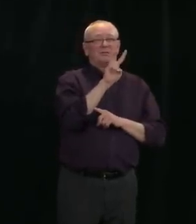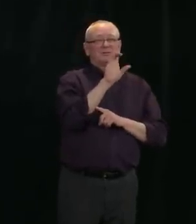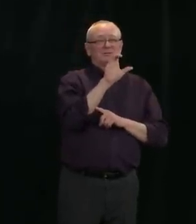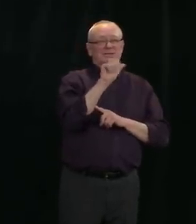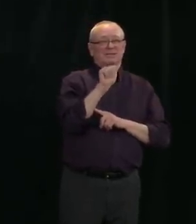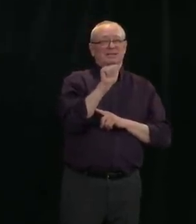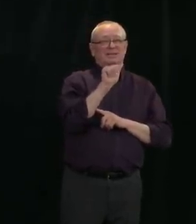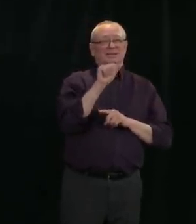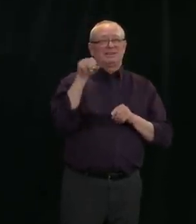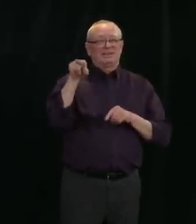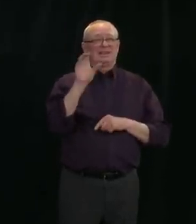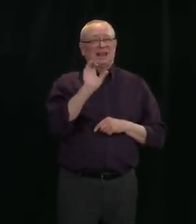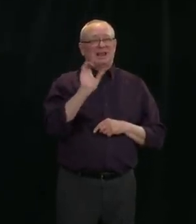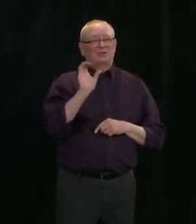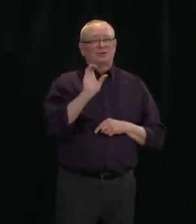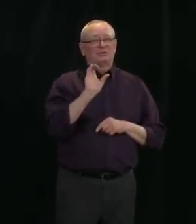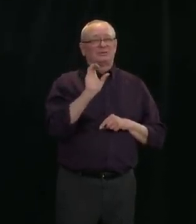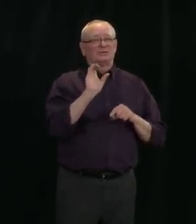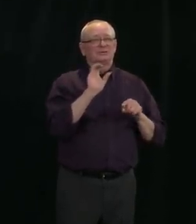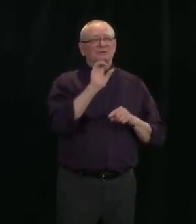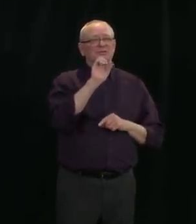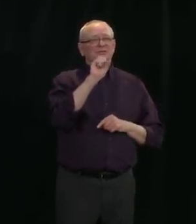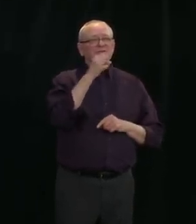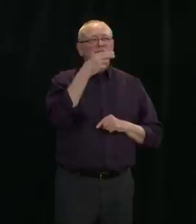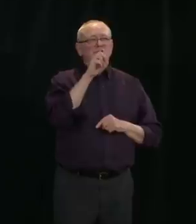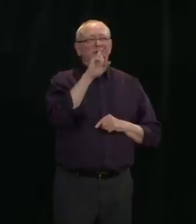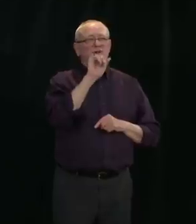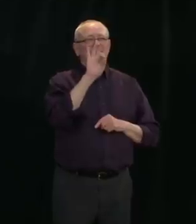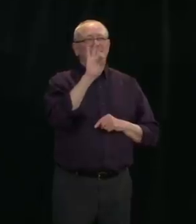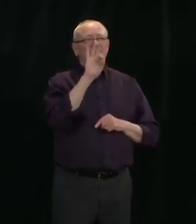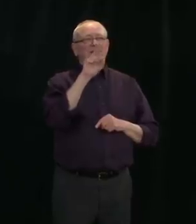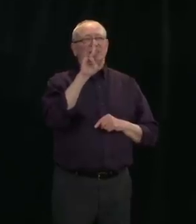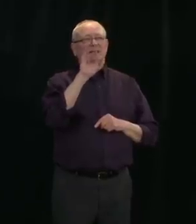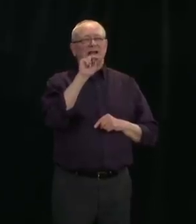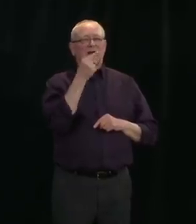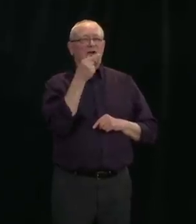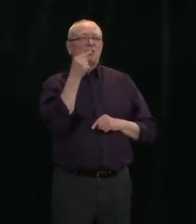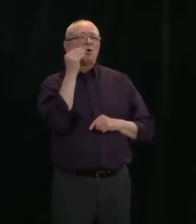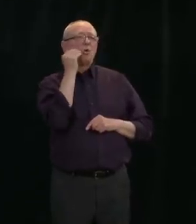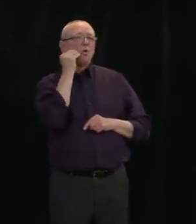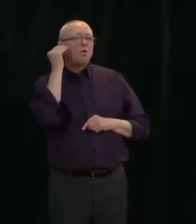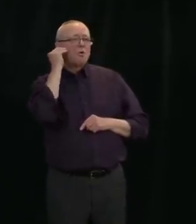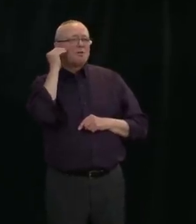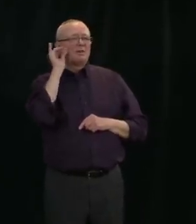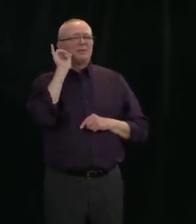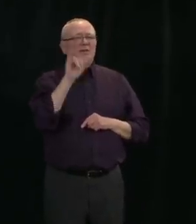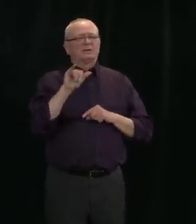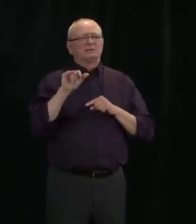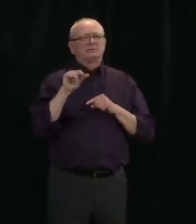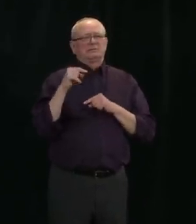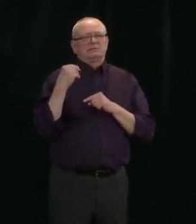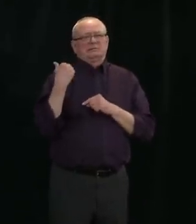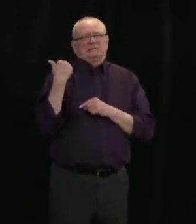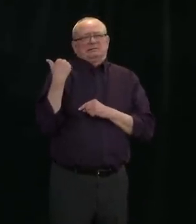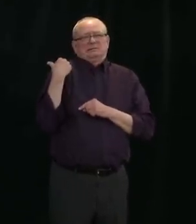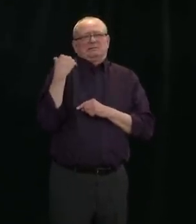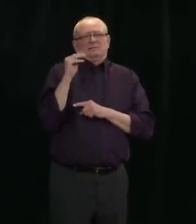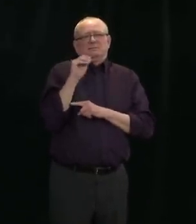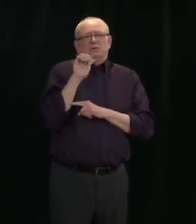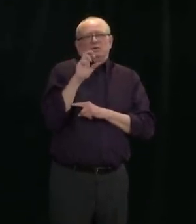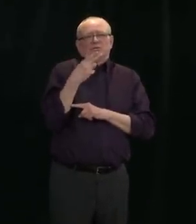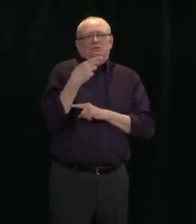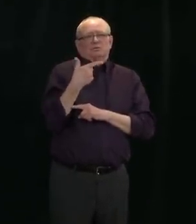This case was confirmed on Saturday, March 21st, and since then there have been no more individuals with symptoms at this location.